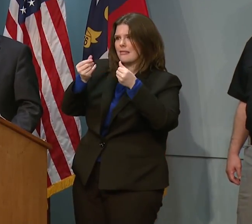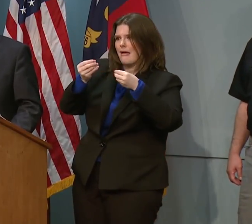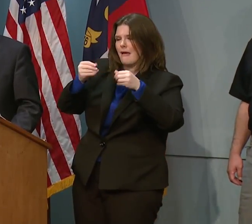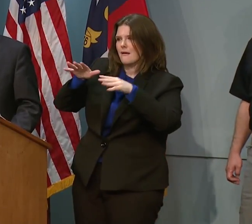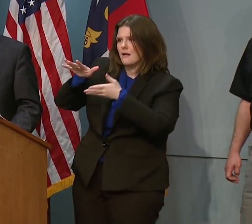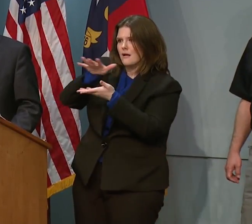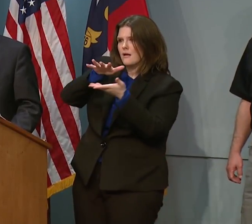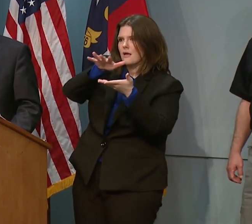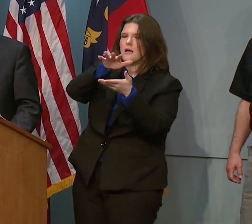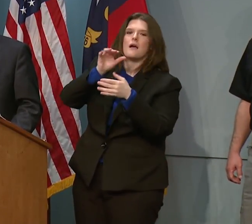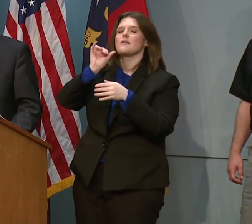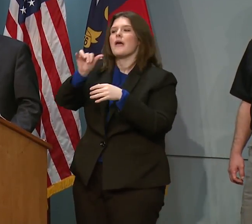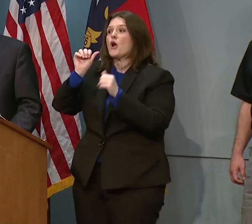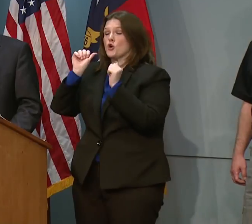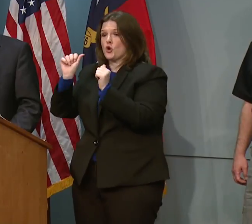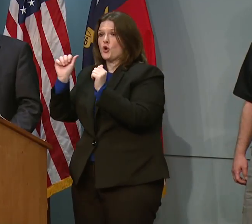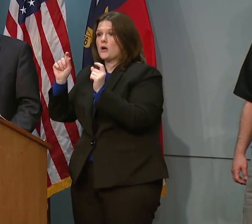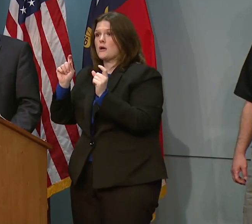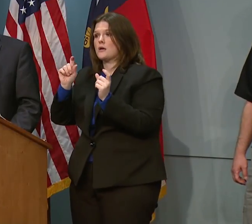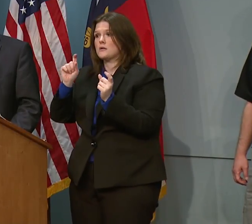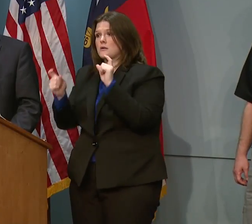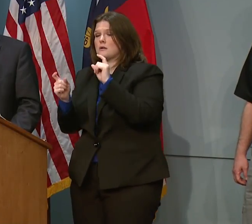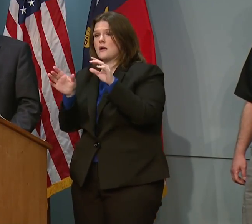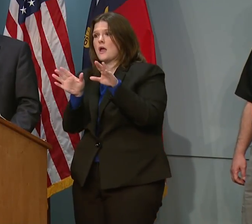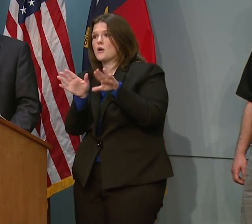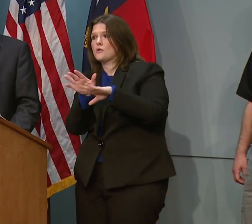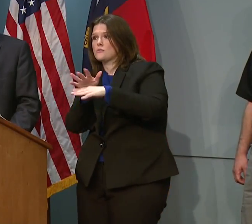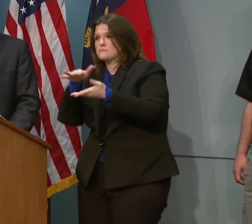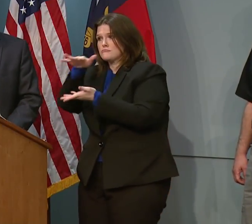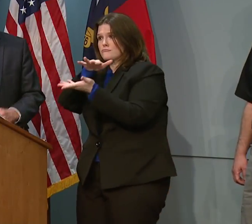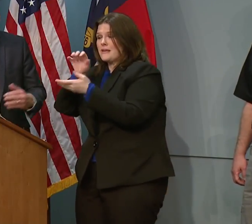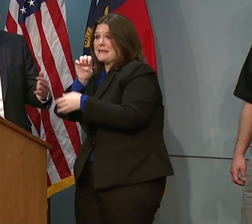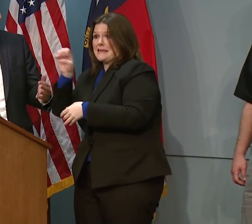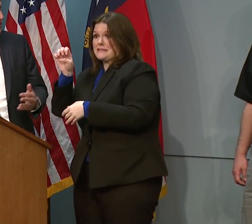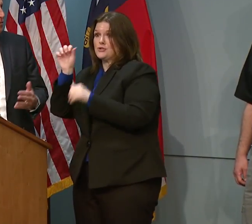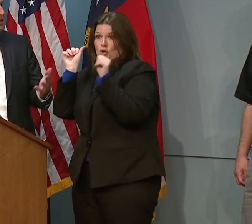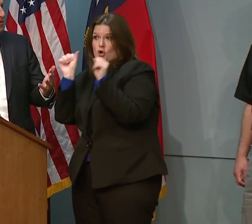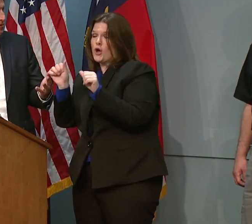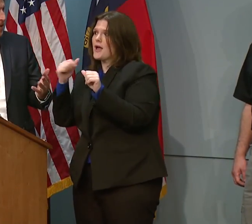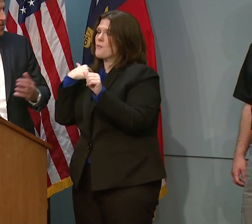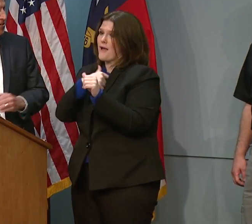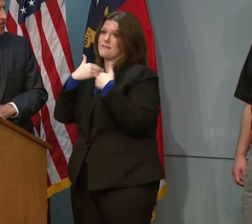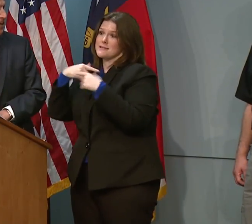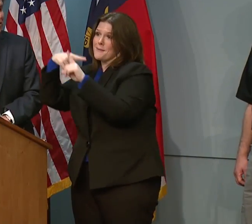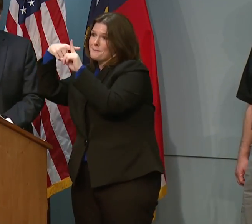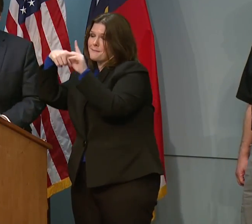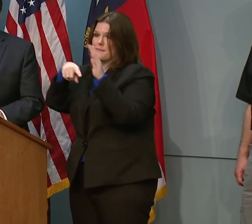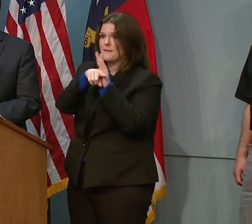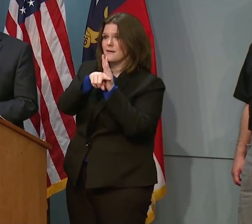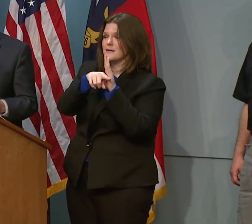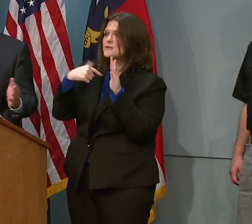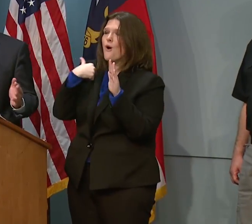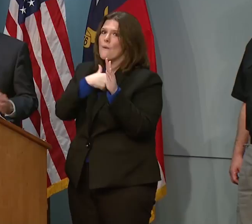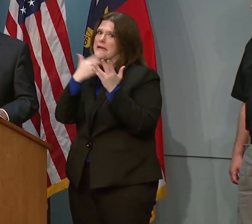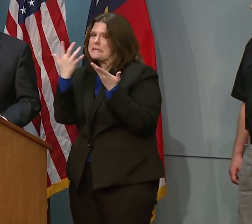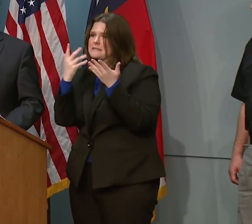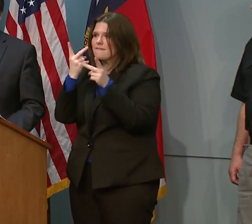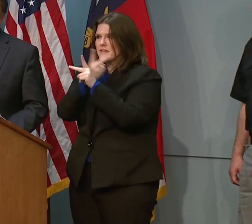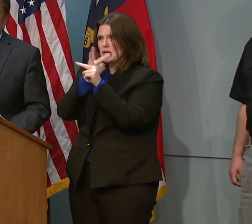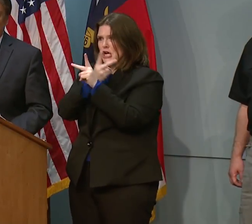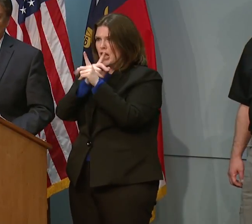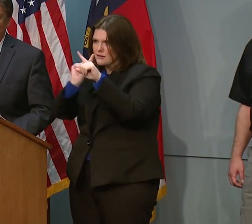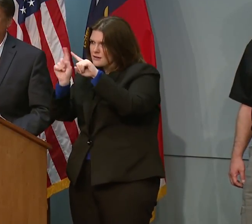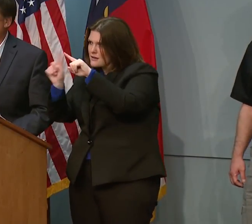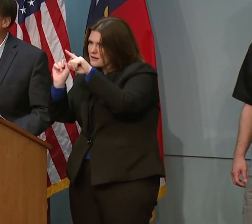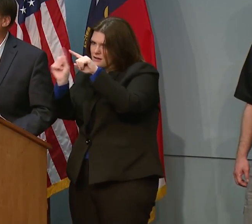This thing could shift more out to the east, to the ocean, and there are some advantages of that, and there are some disadvantages of that, too. So we're looking at all the different